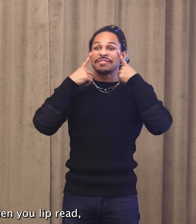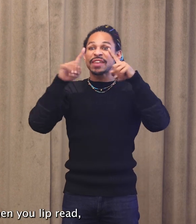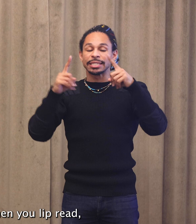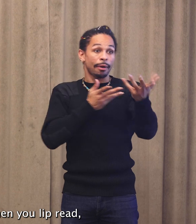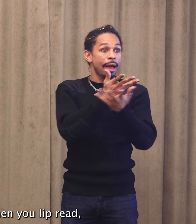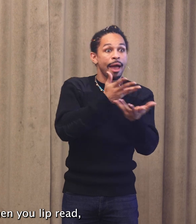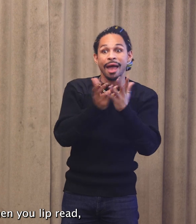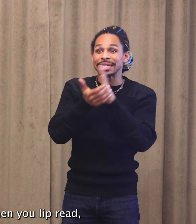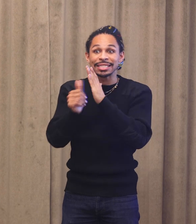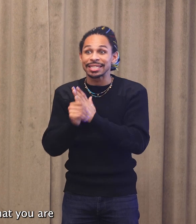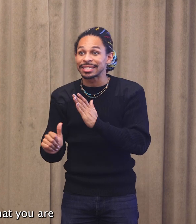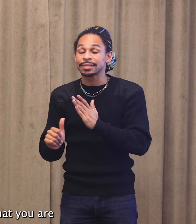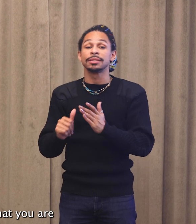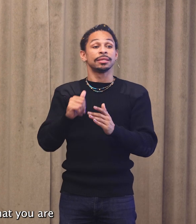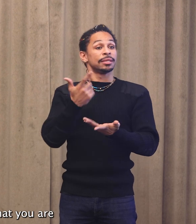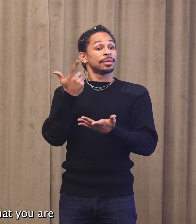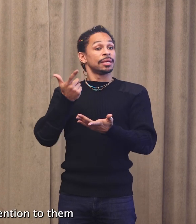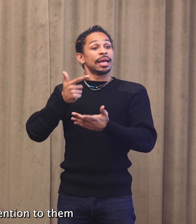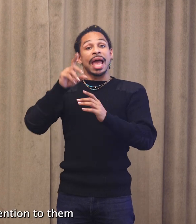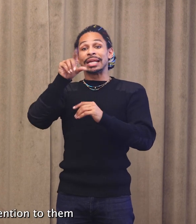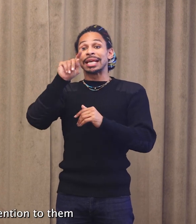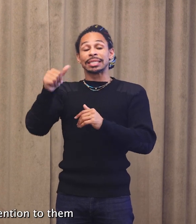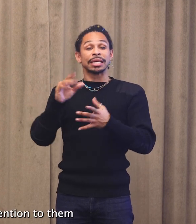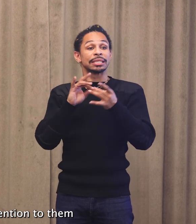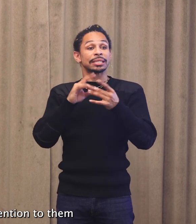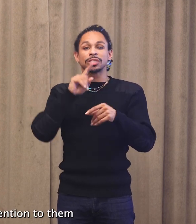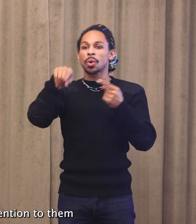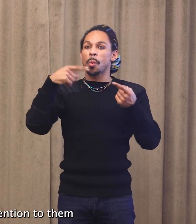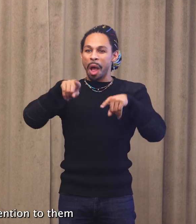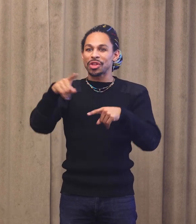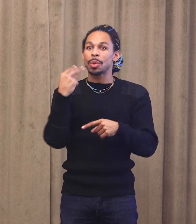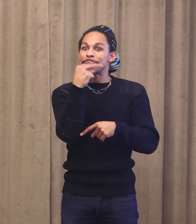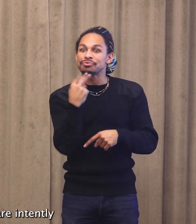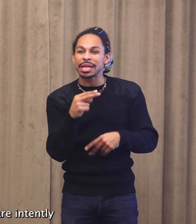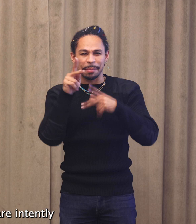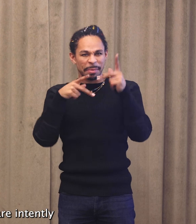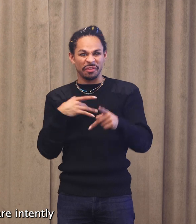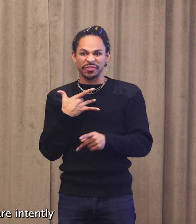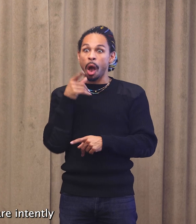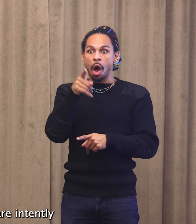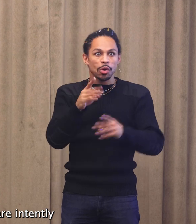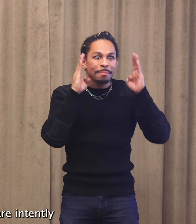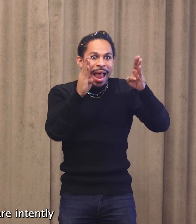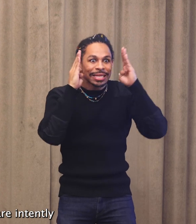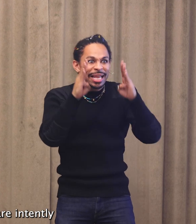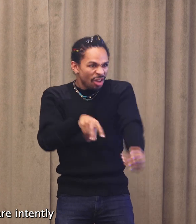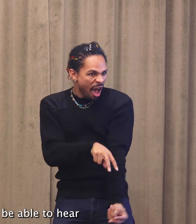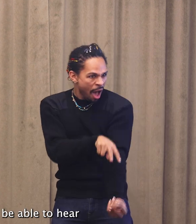tip, when you lip read, people feel that you are deeply paying attention to them. Because you are